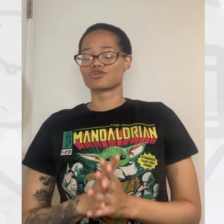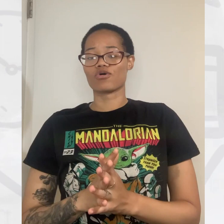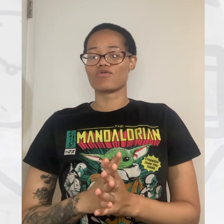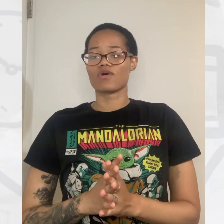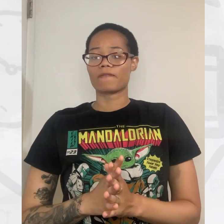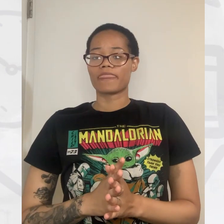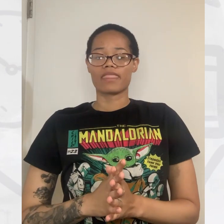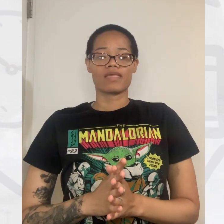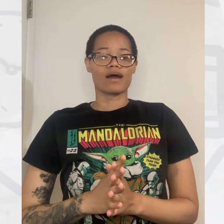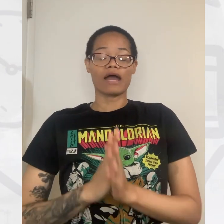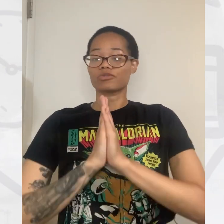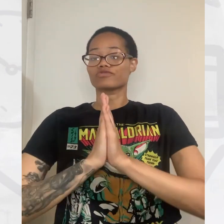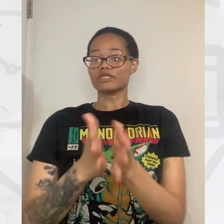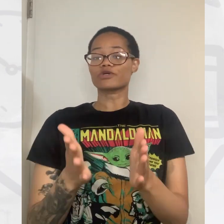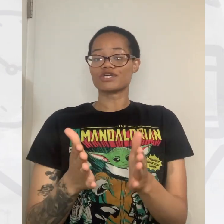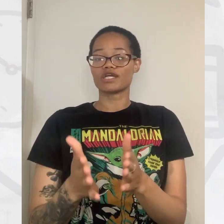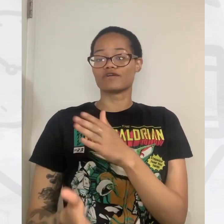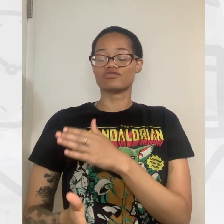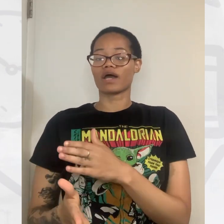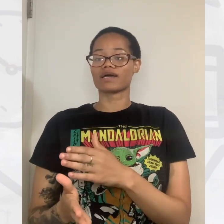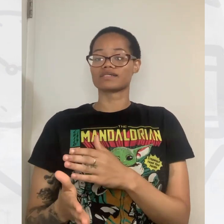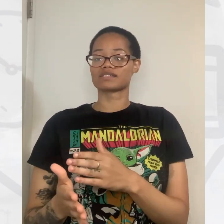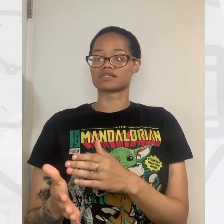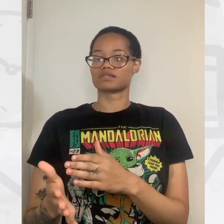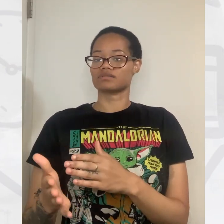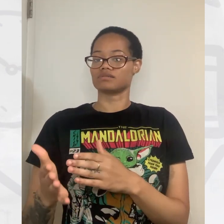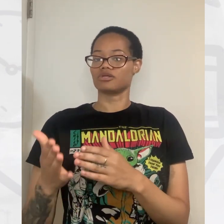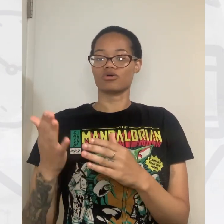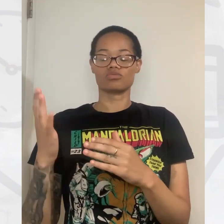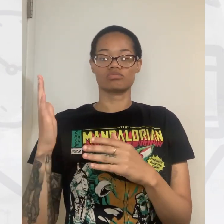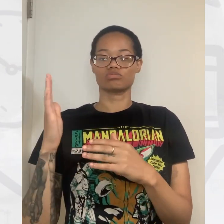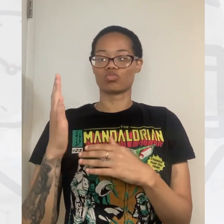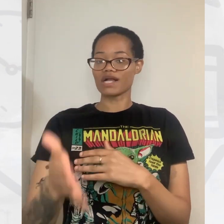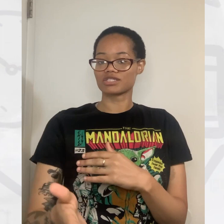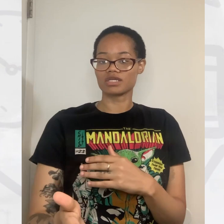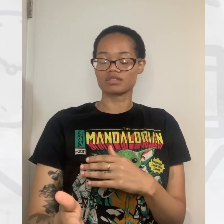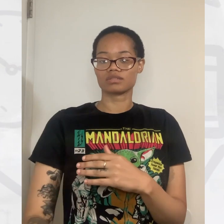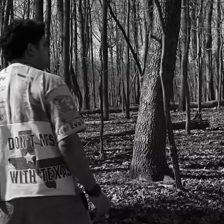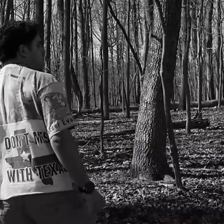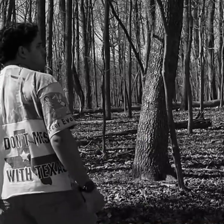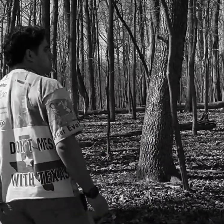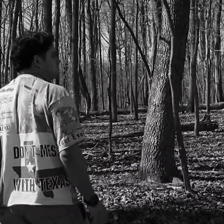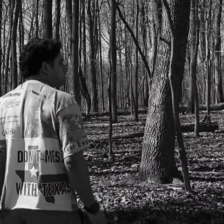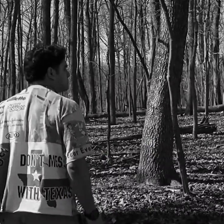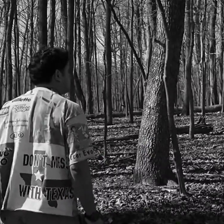So, I would really appreciate it if you guys, you know, watched it.